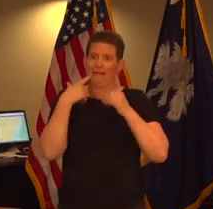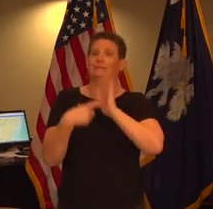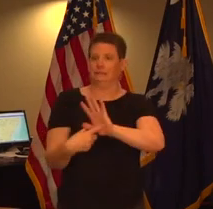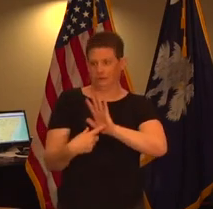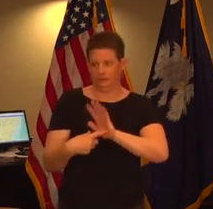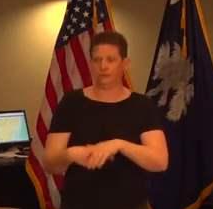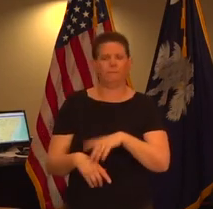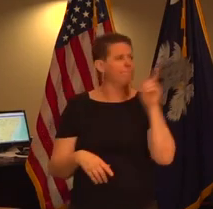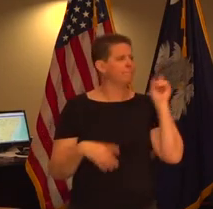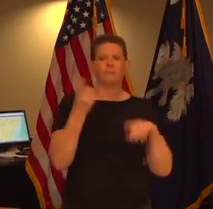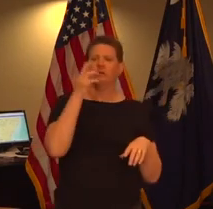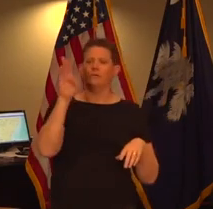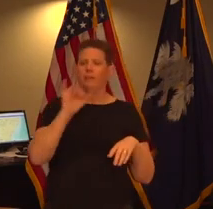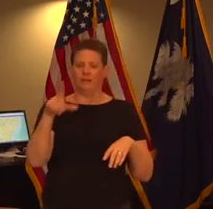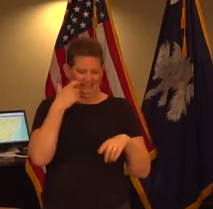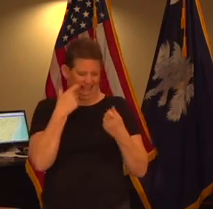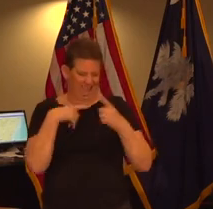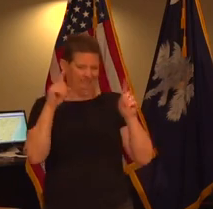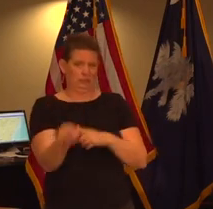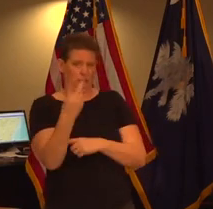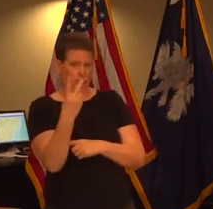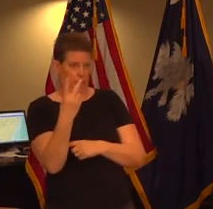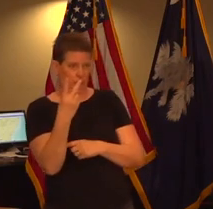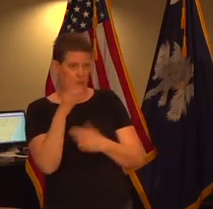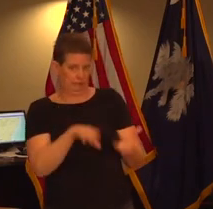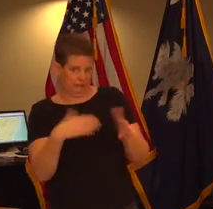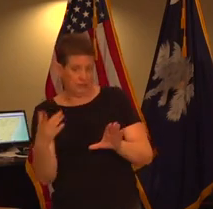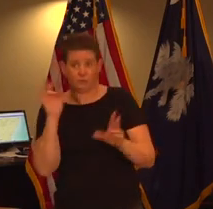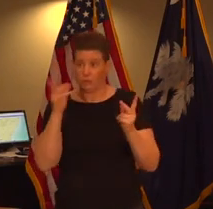bell the two deaths that you announced today were those previously known cases